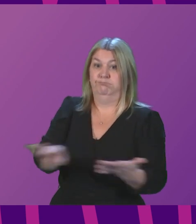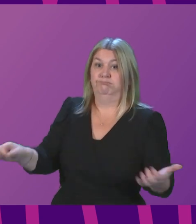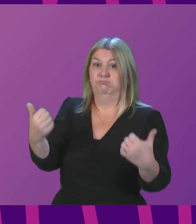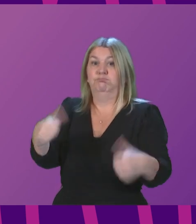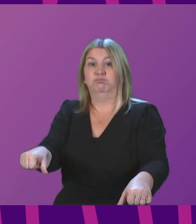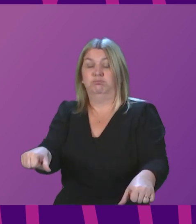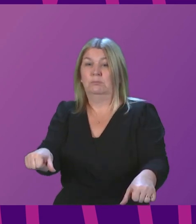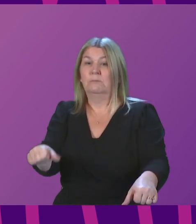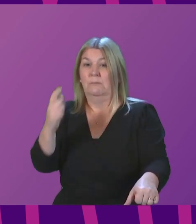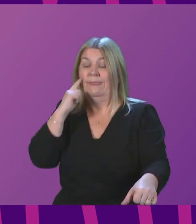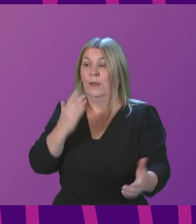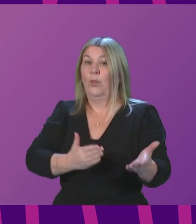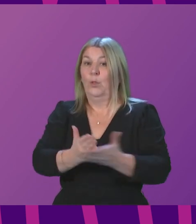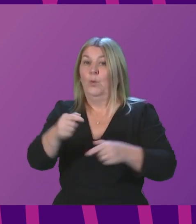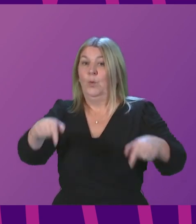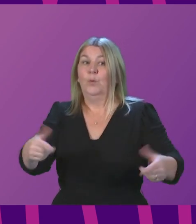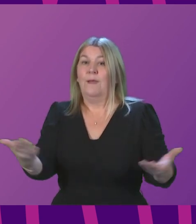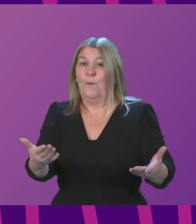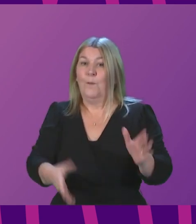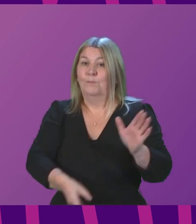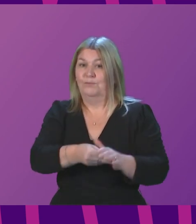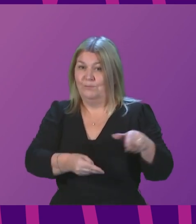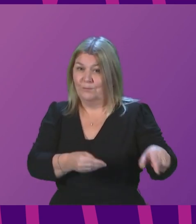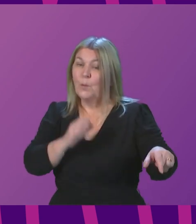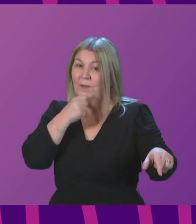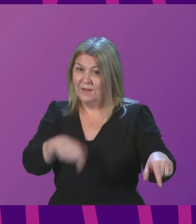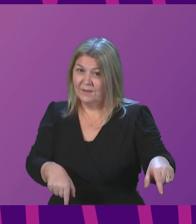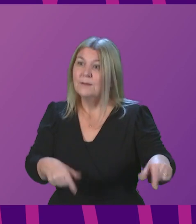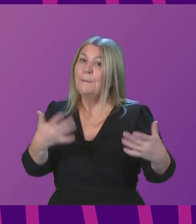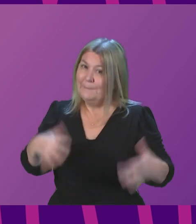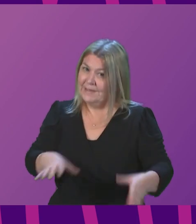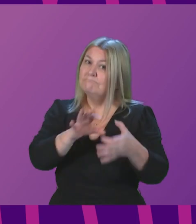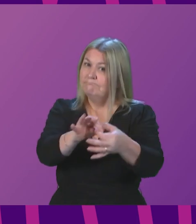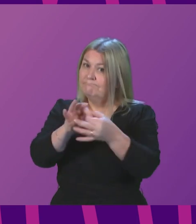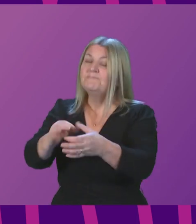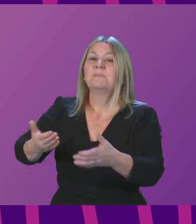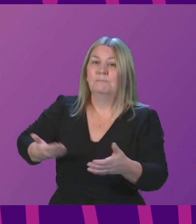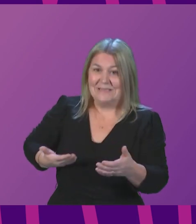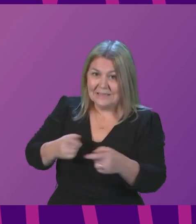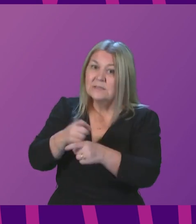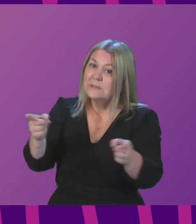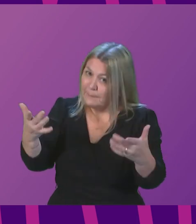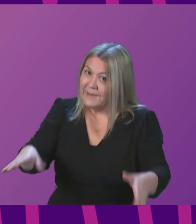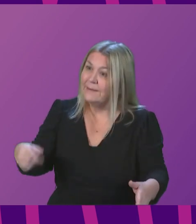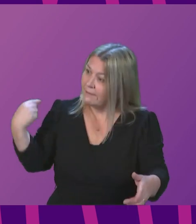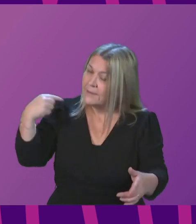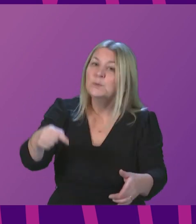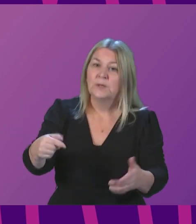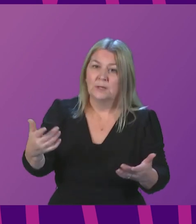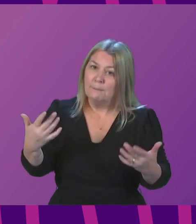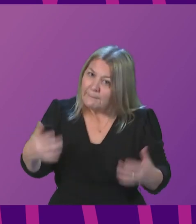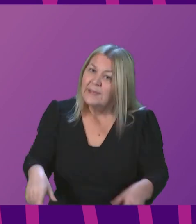it will be online during this session of First Minister's questions. We have been engaging with business organisations throughout this week on